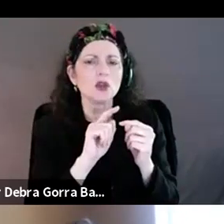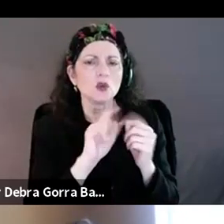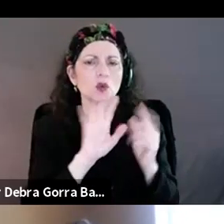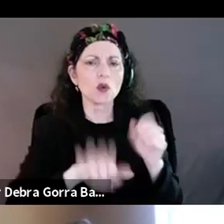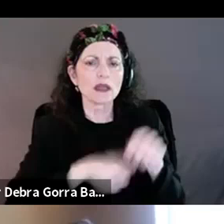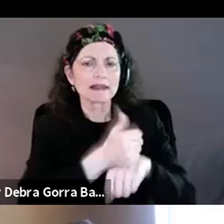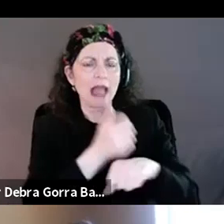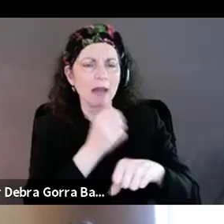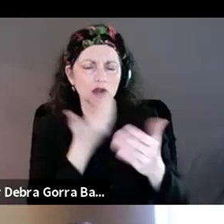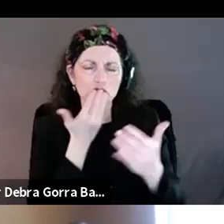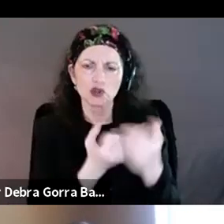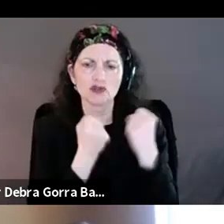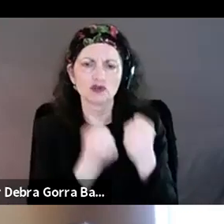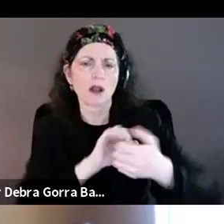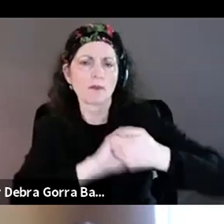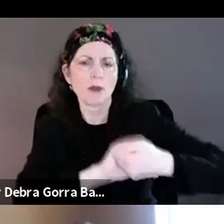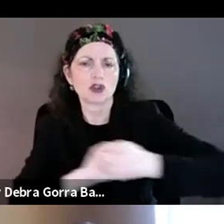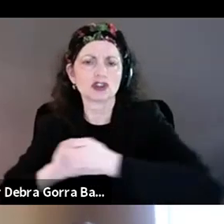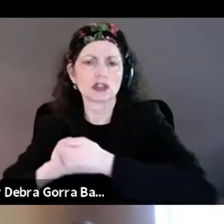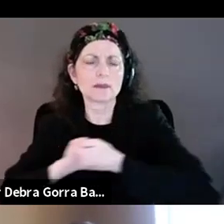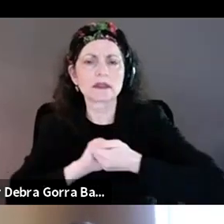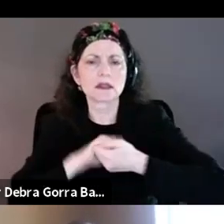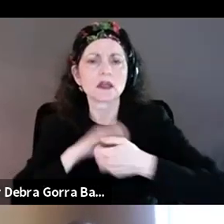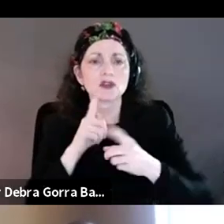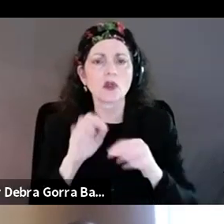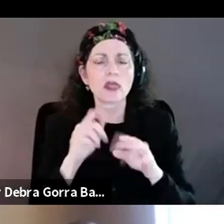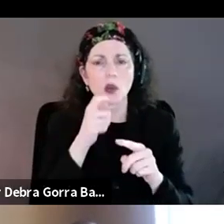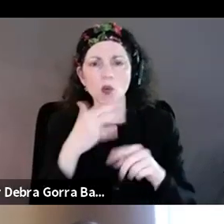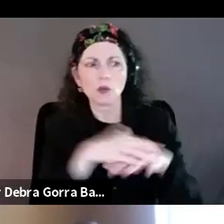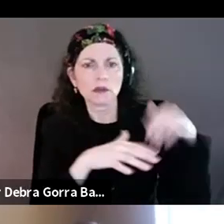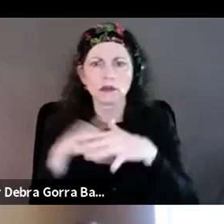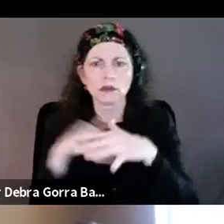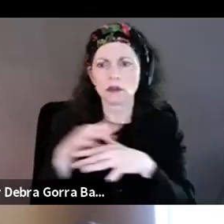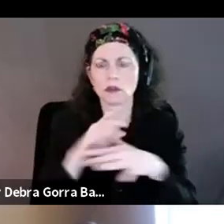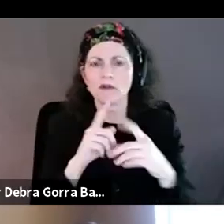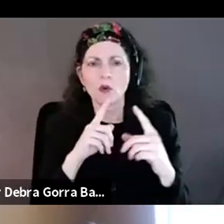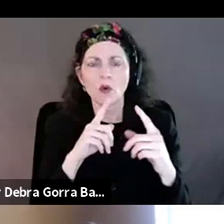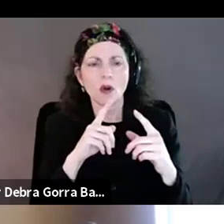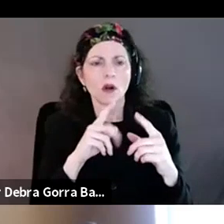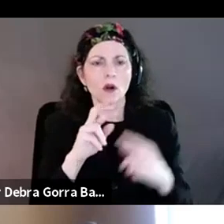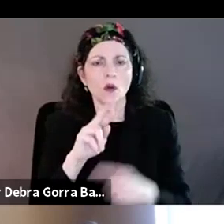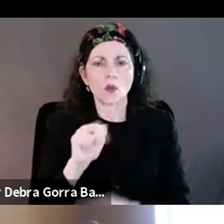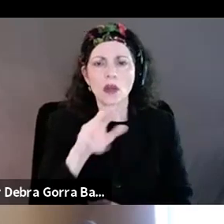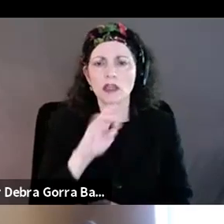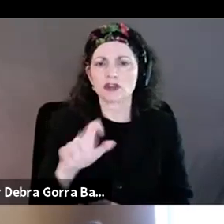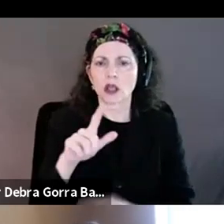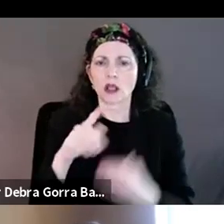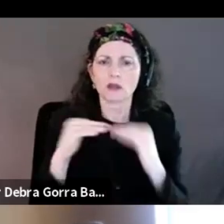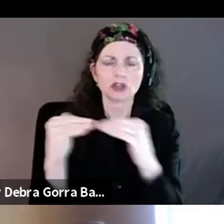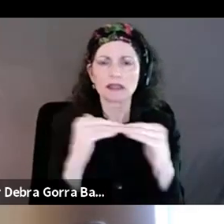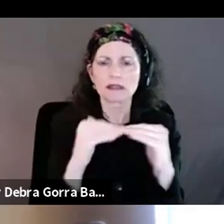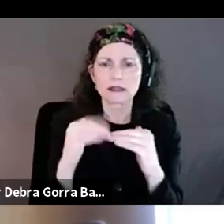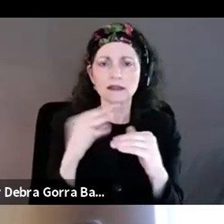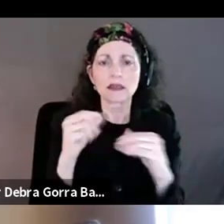ways. So that the issues that are intersecting between racial justice and disability, like the ones that were